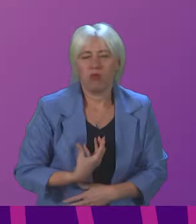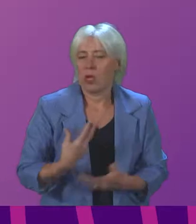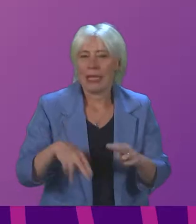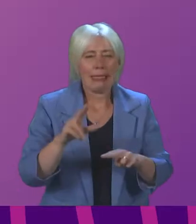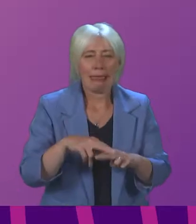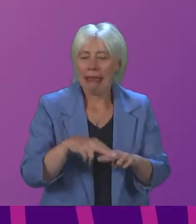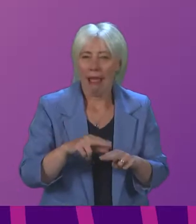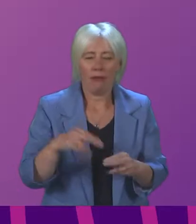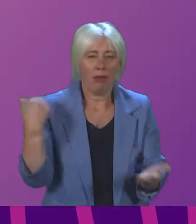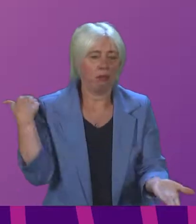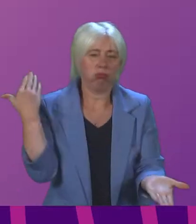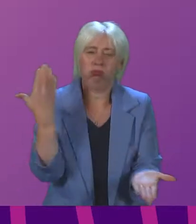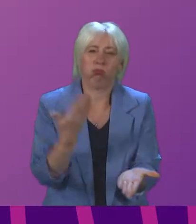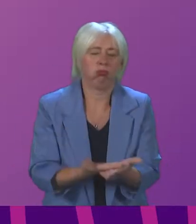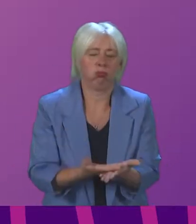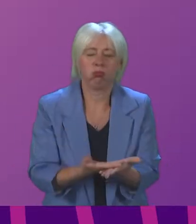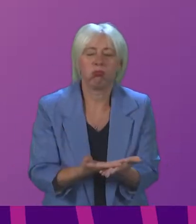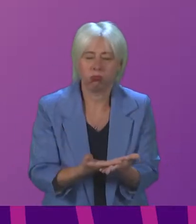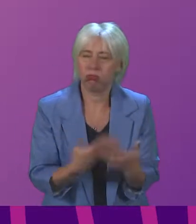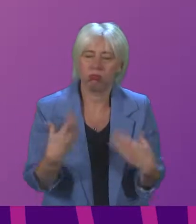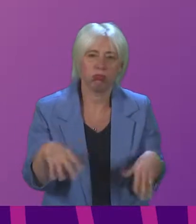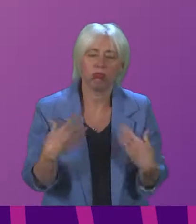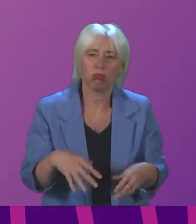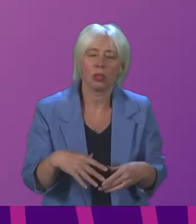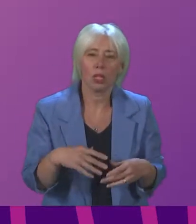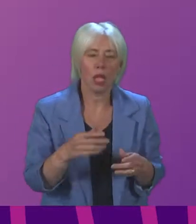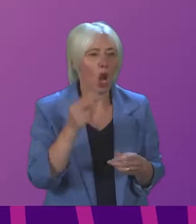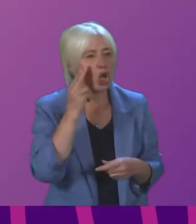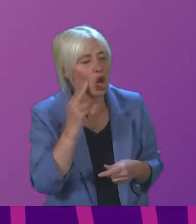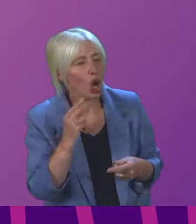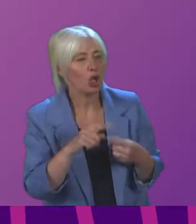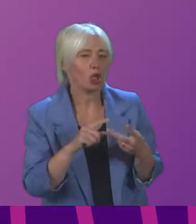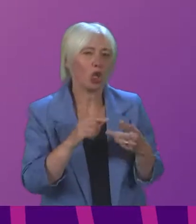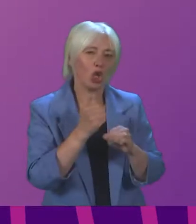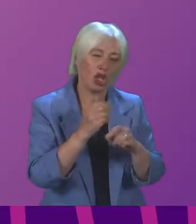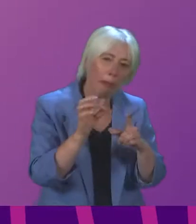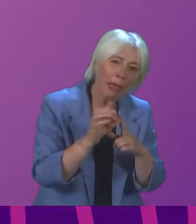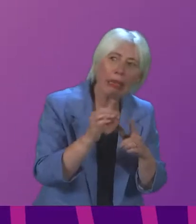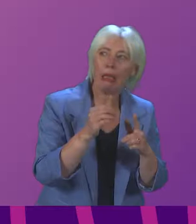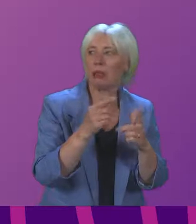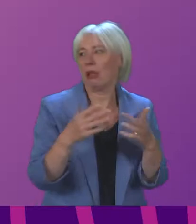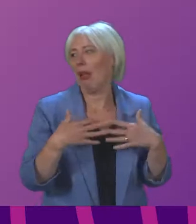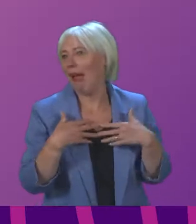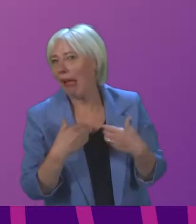everything they faced over the period of the pandemic. Staff across nursing, general practice and many other health and care professions